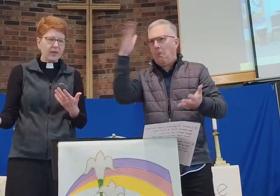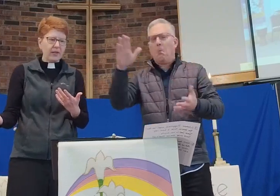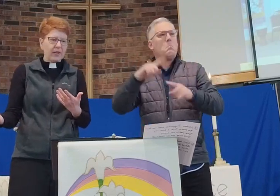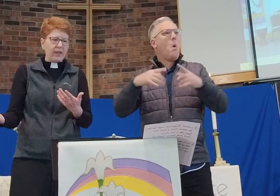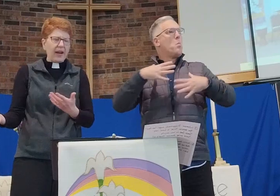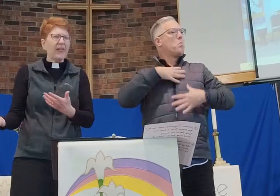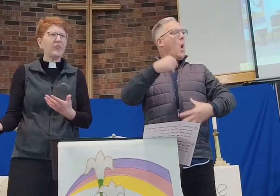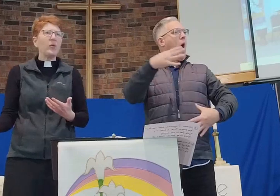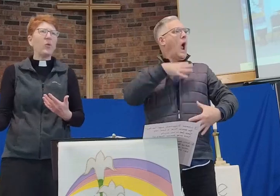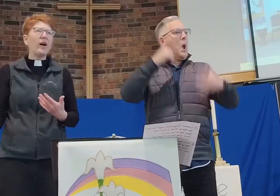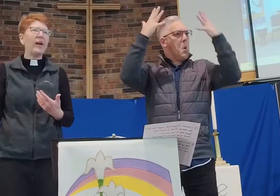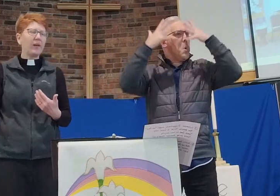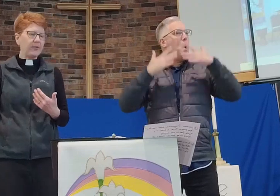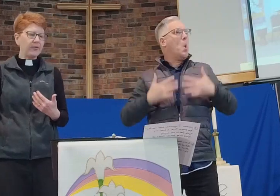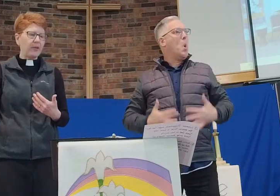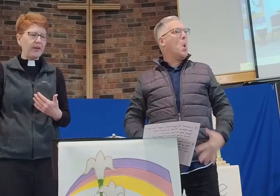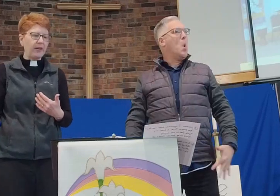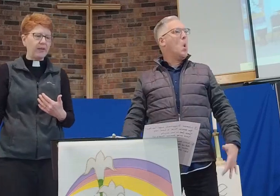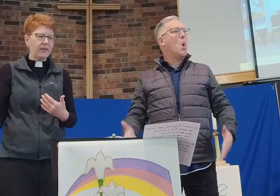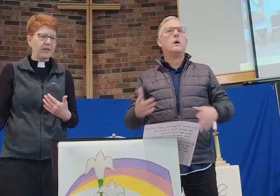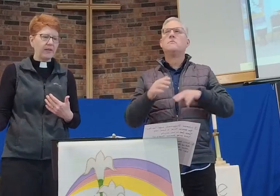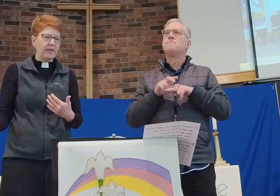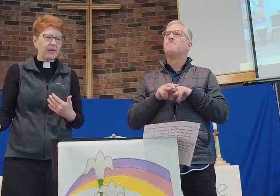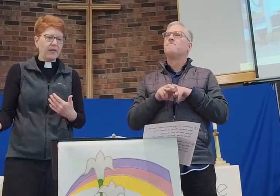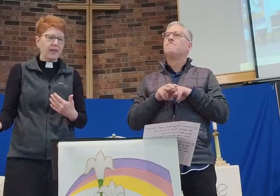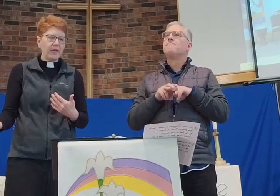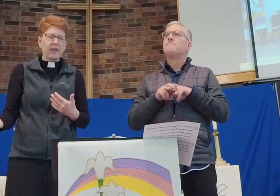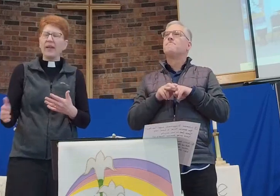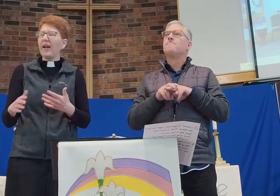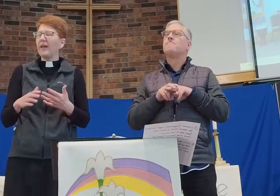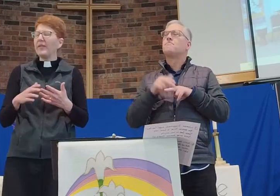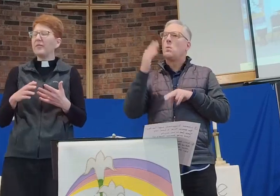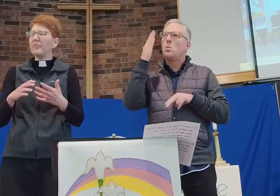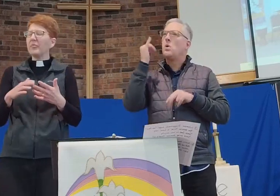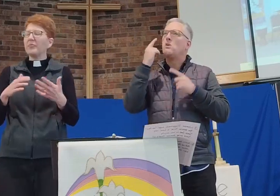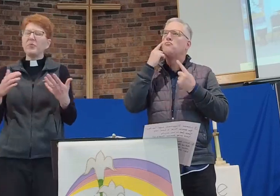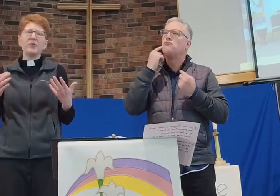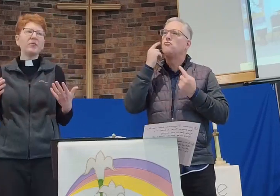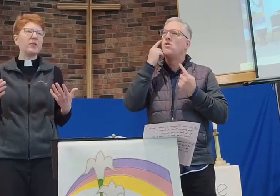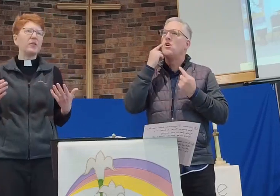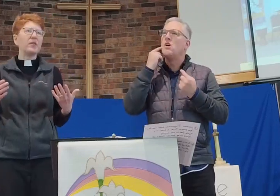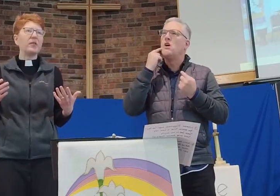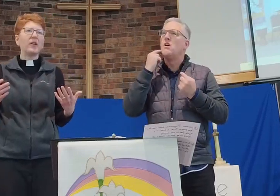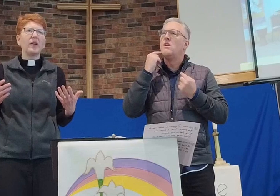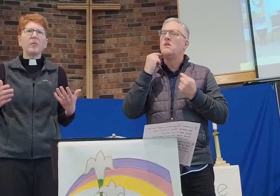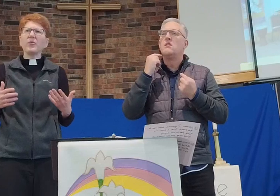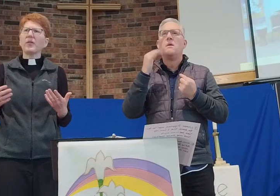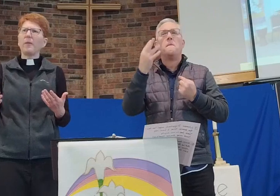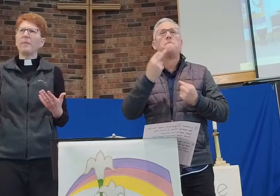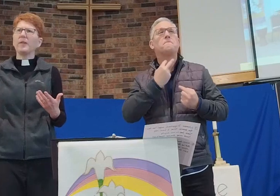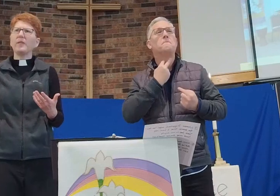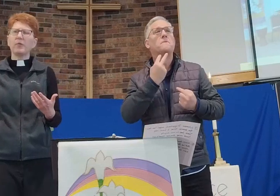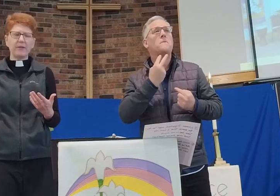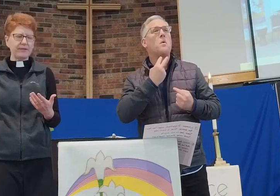They asked me why I was crying, and they had these most beautiful, most comforting voices.